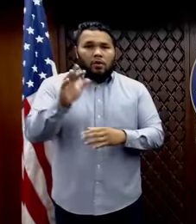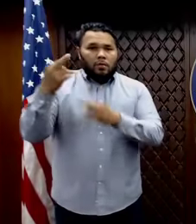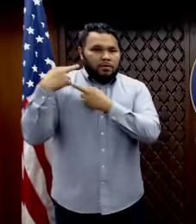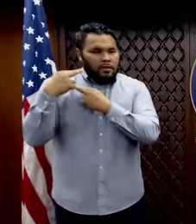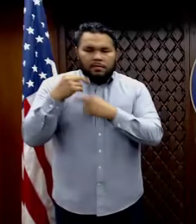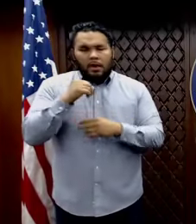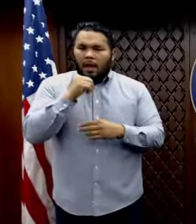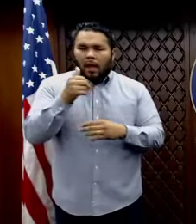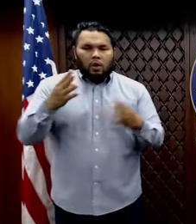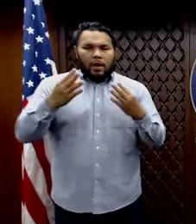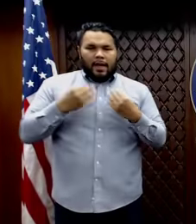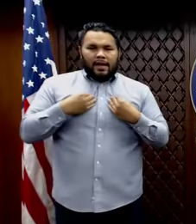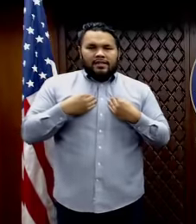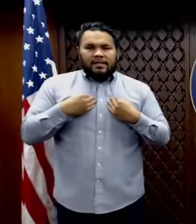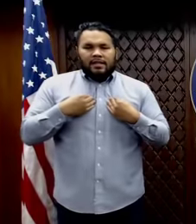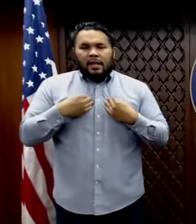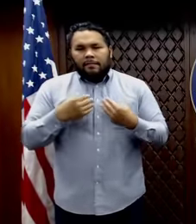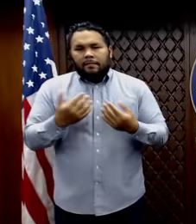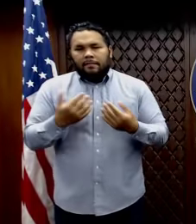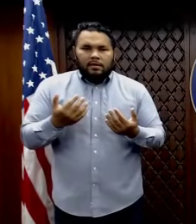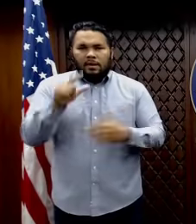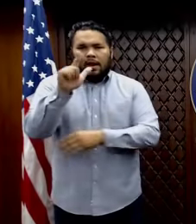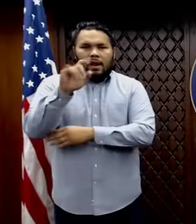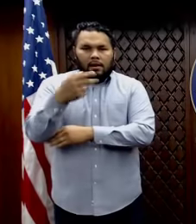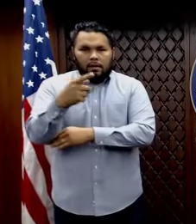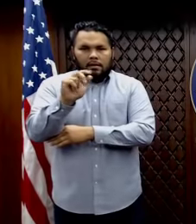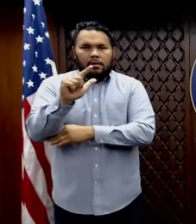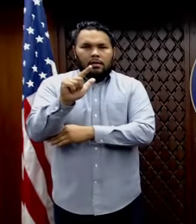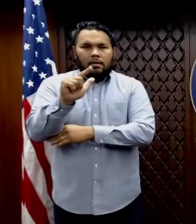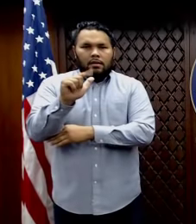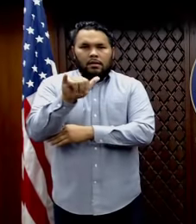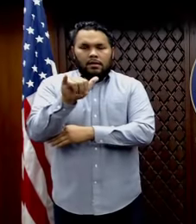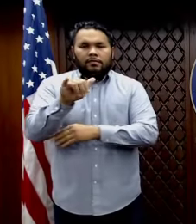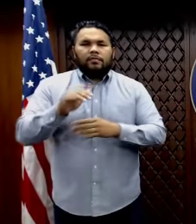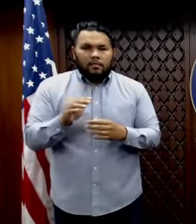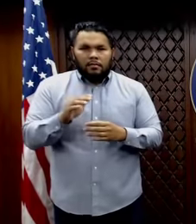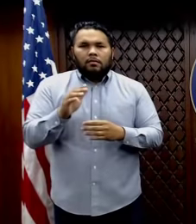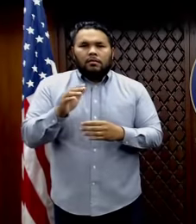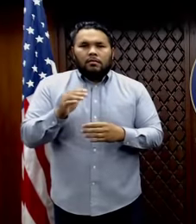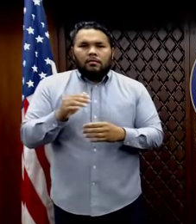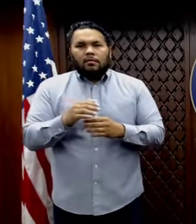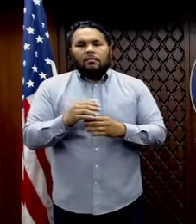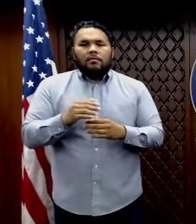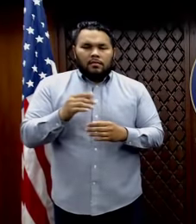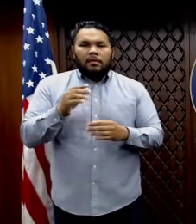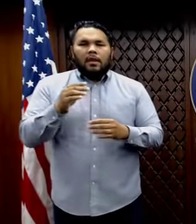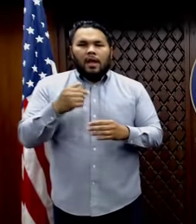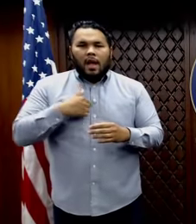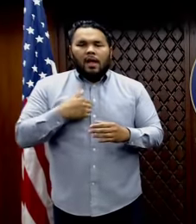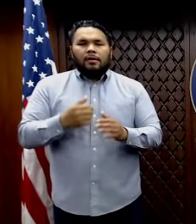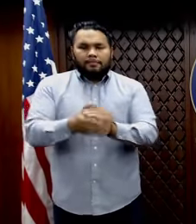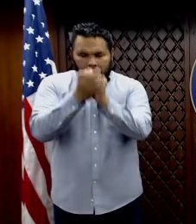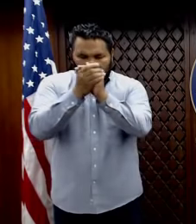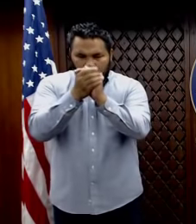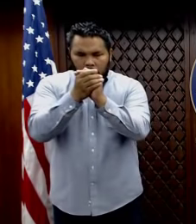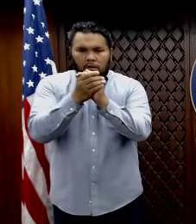I would like to thank everyone who has taken our advice to heart by staying home, observing the